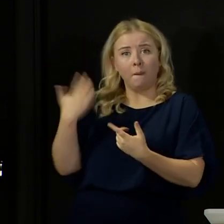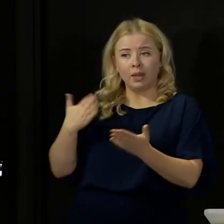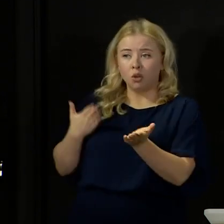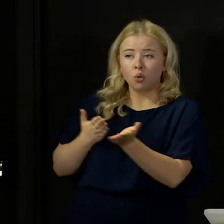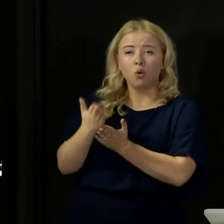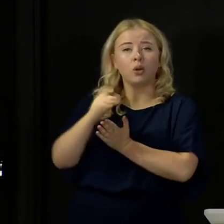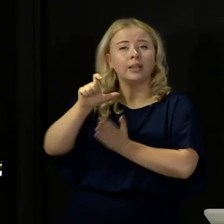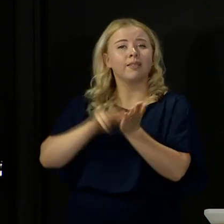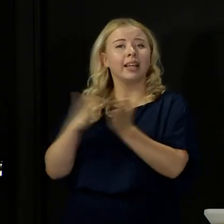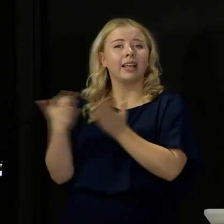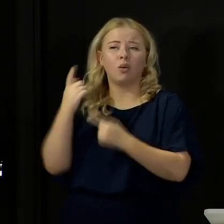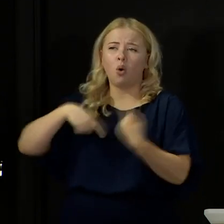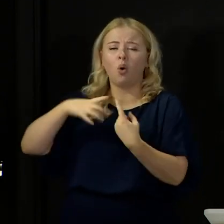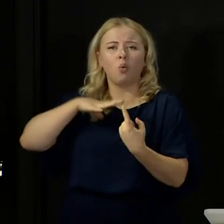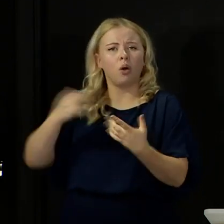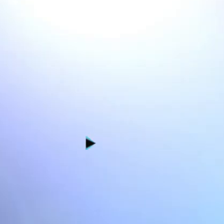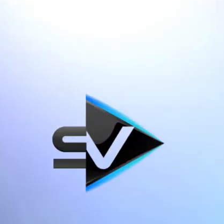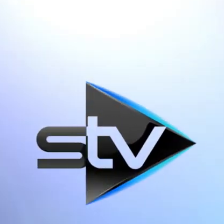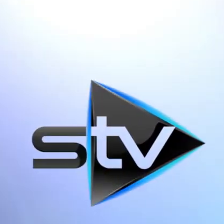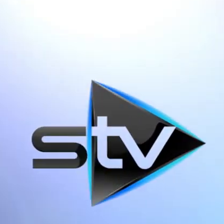shared interest in making it work effectively.